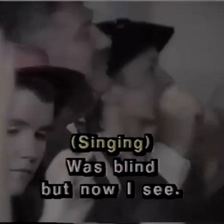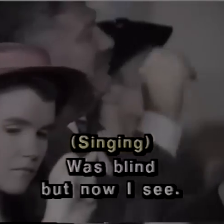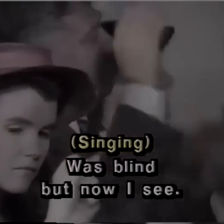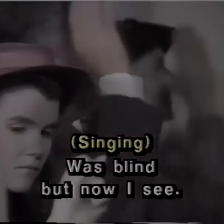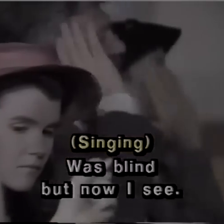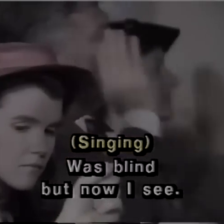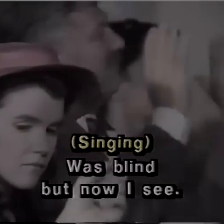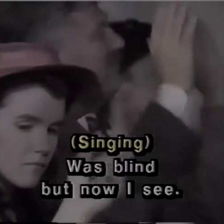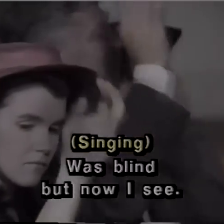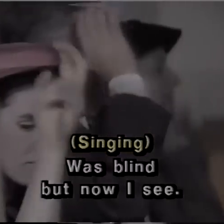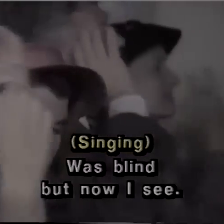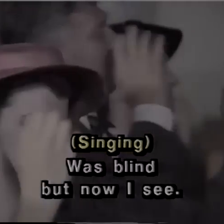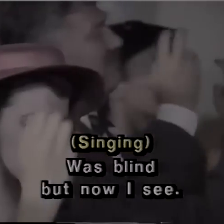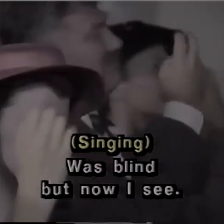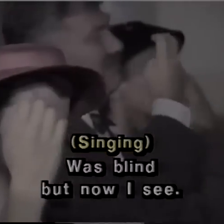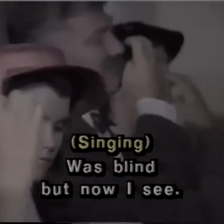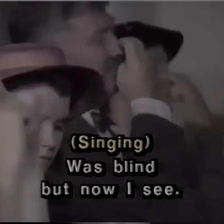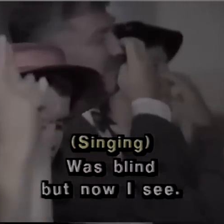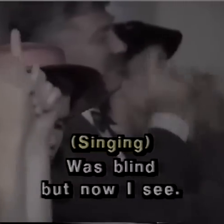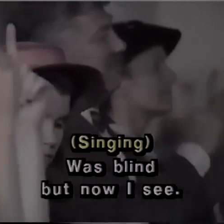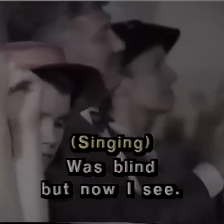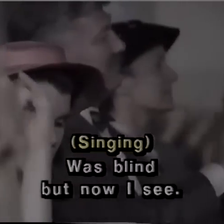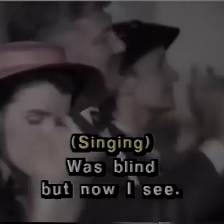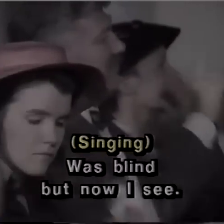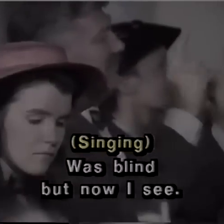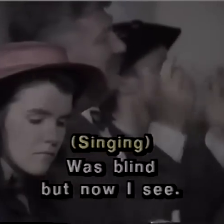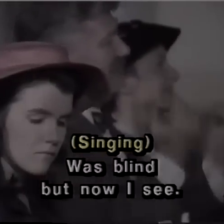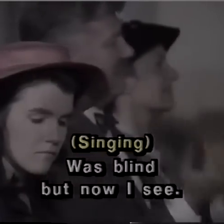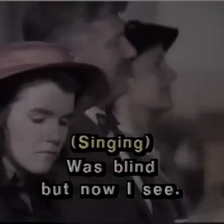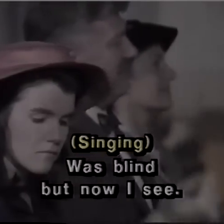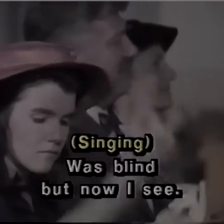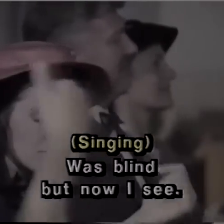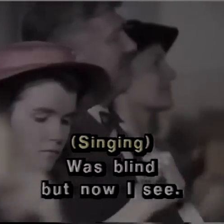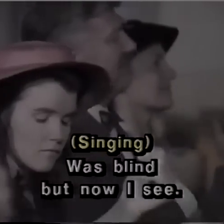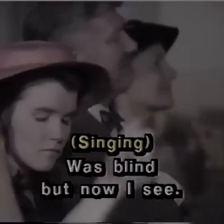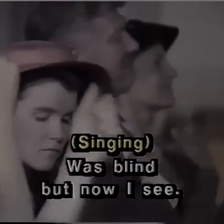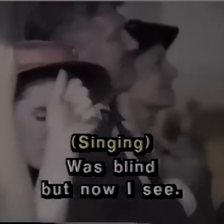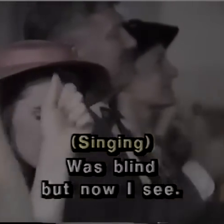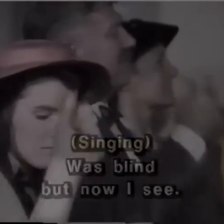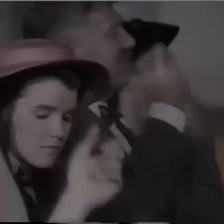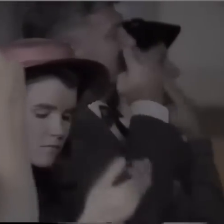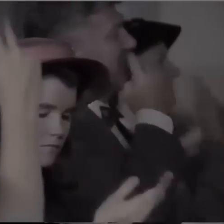Was blind, but now I see.